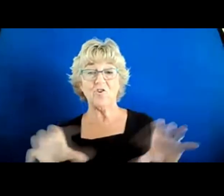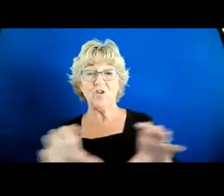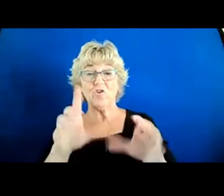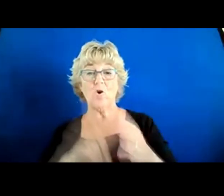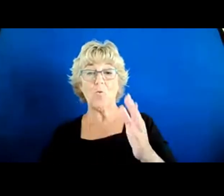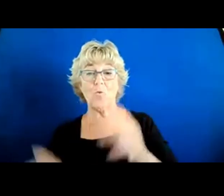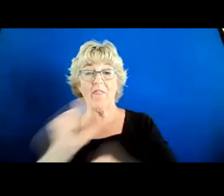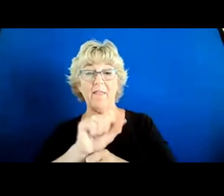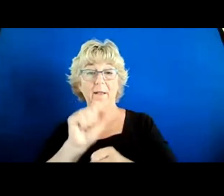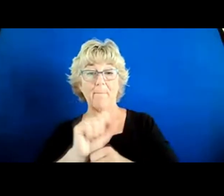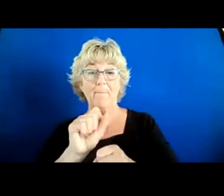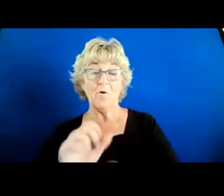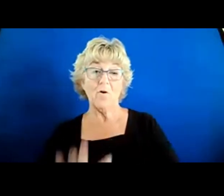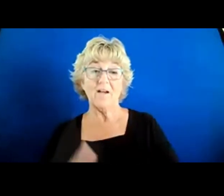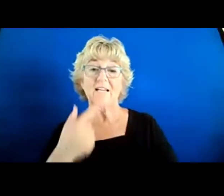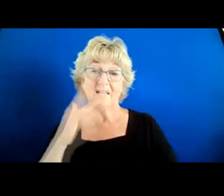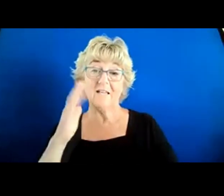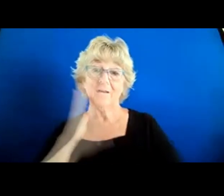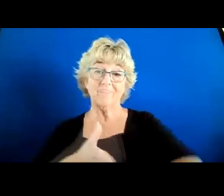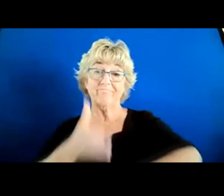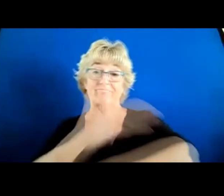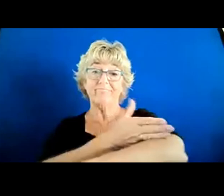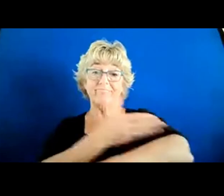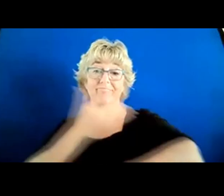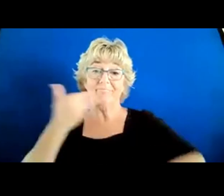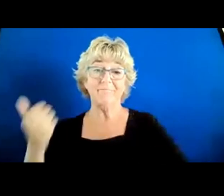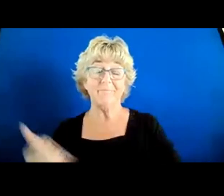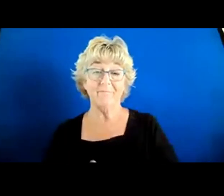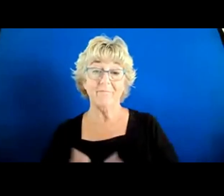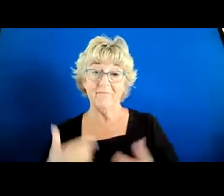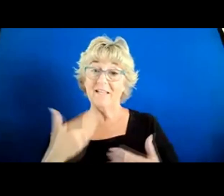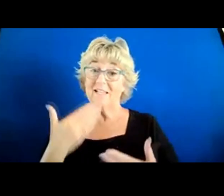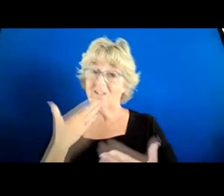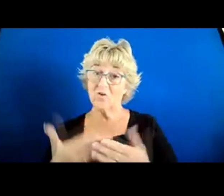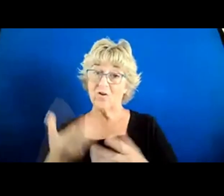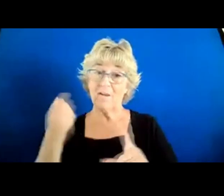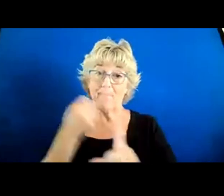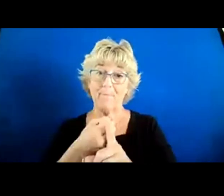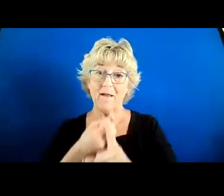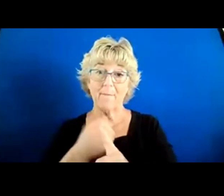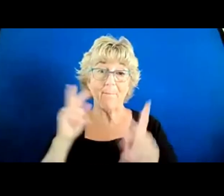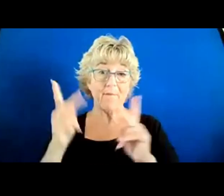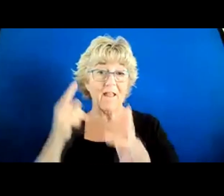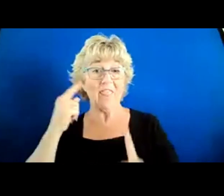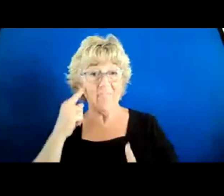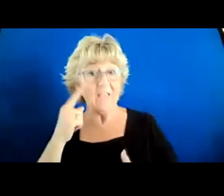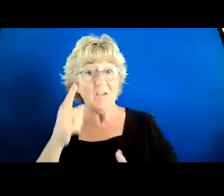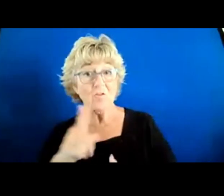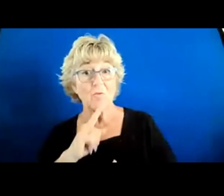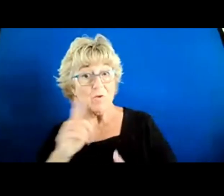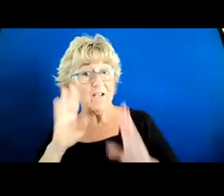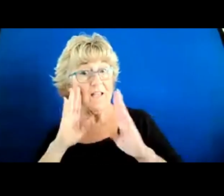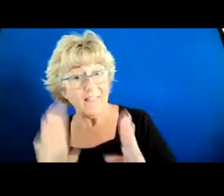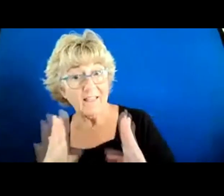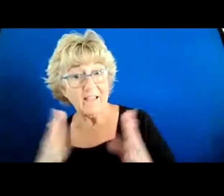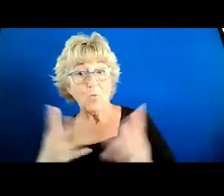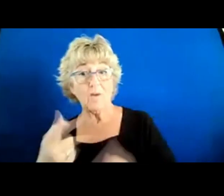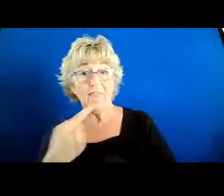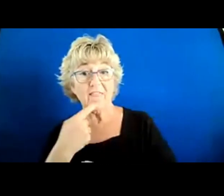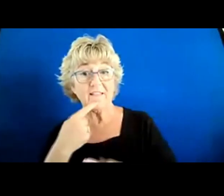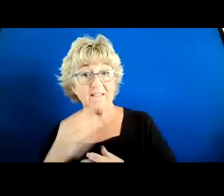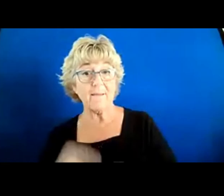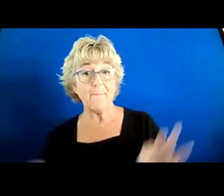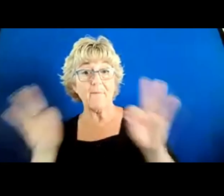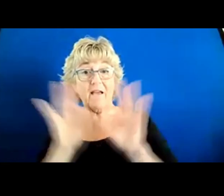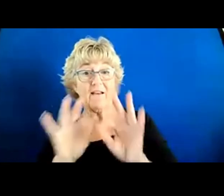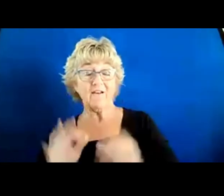employees are saying, it's going to get better. And that has a double impact. People start to think that you actually listen, that what they have to say matters.